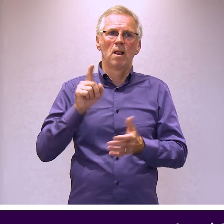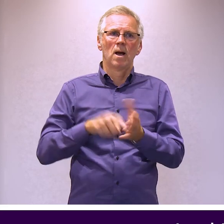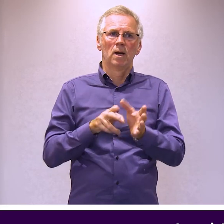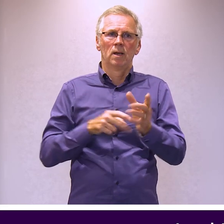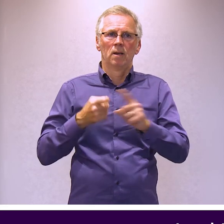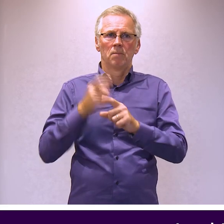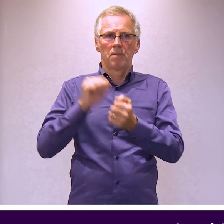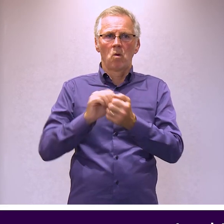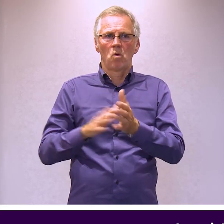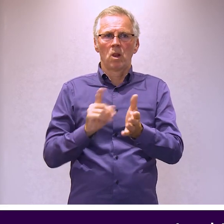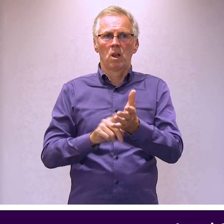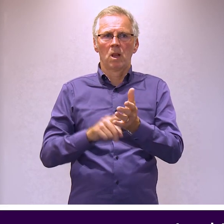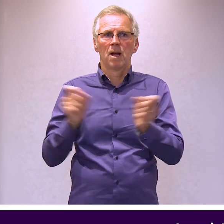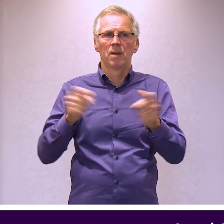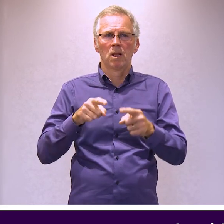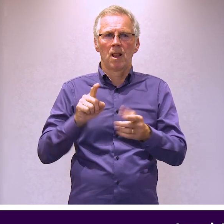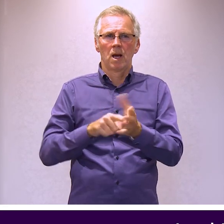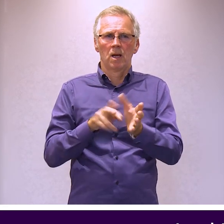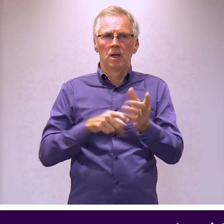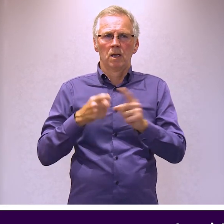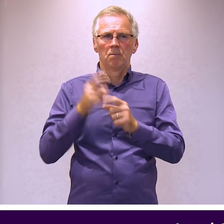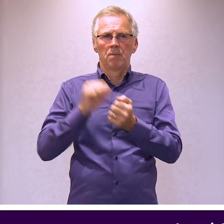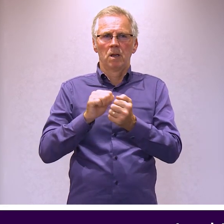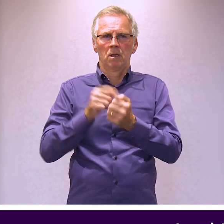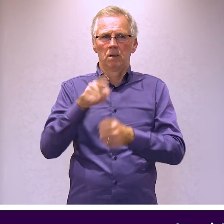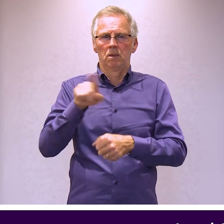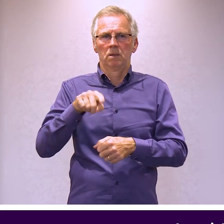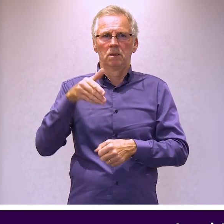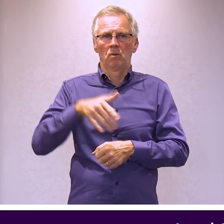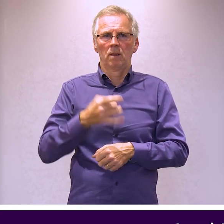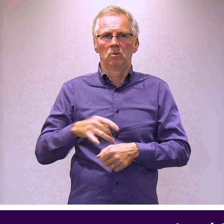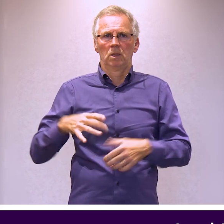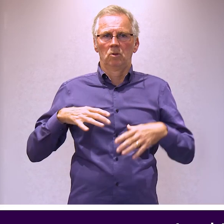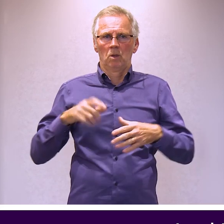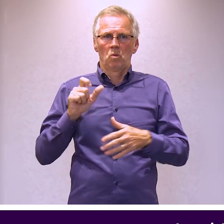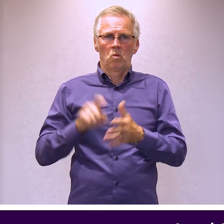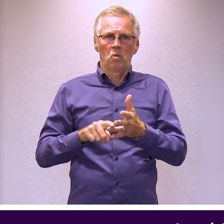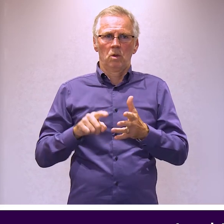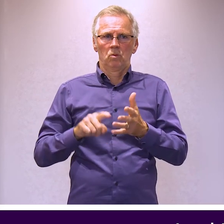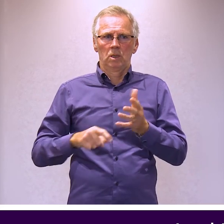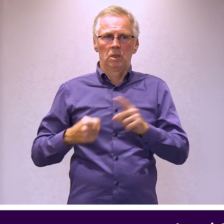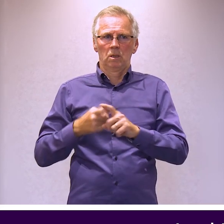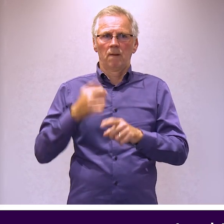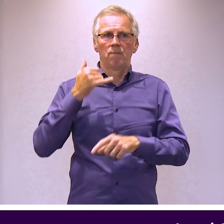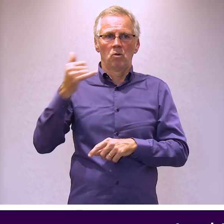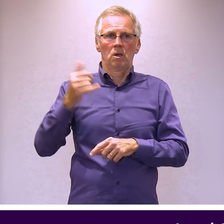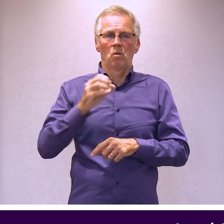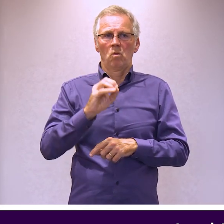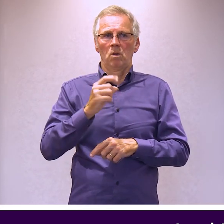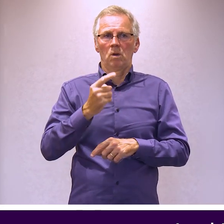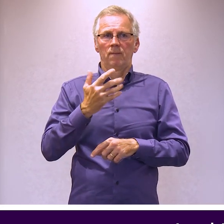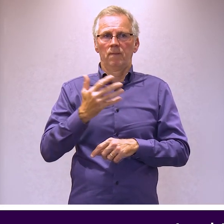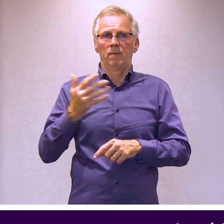Lanark Memorial Hall Email lanarkmemorial at southlanetshireleisure.co.uk Phone